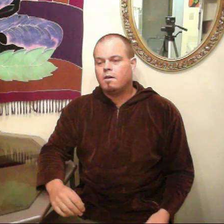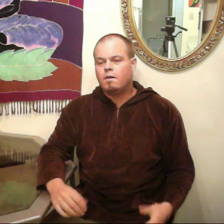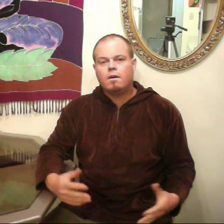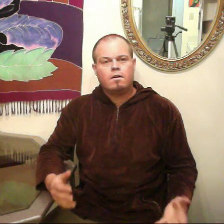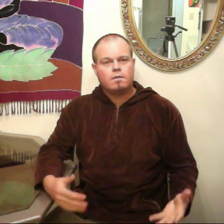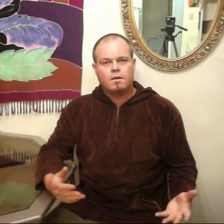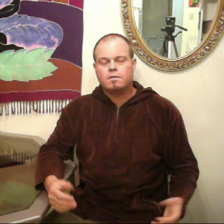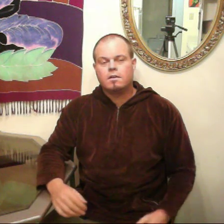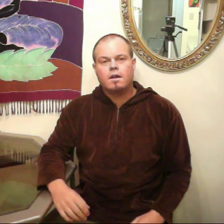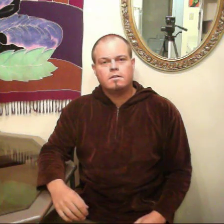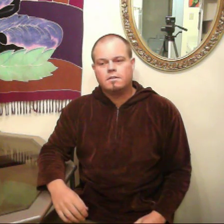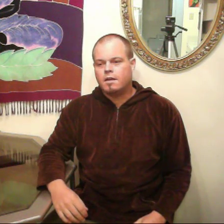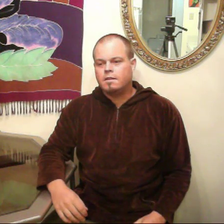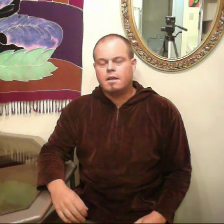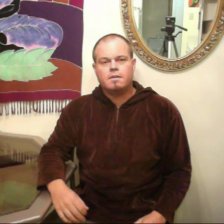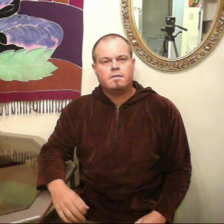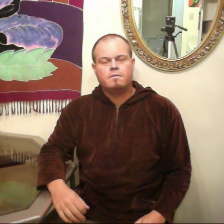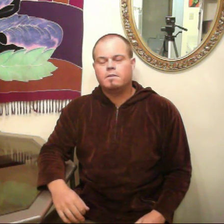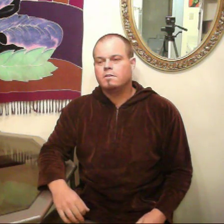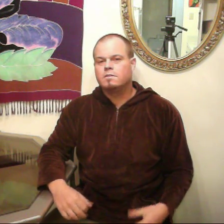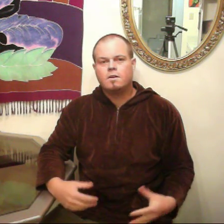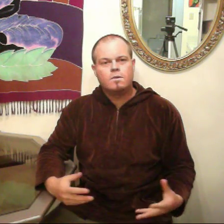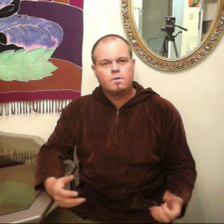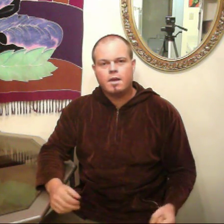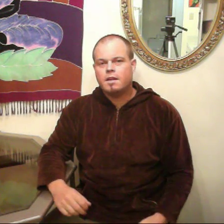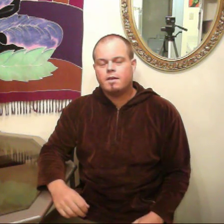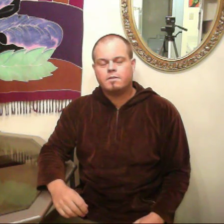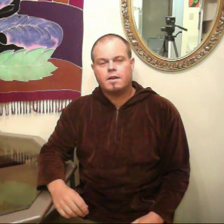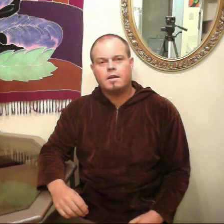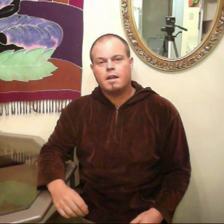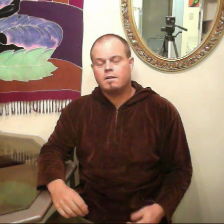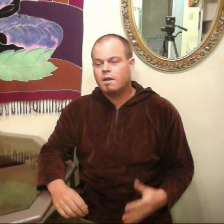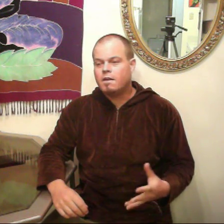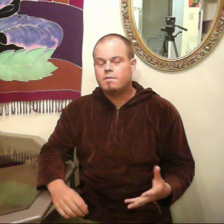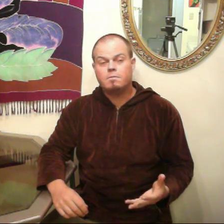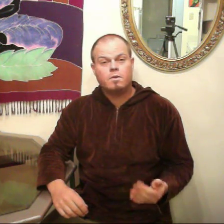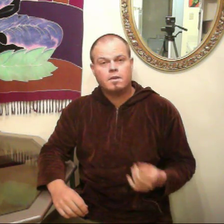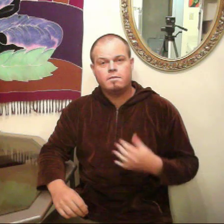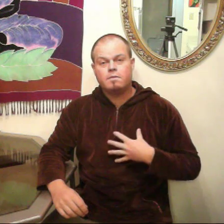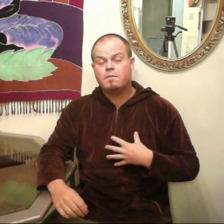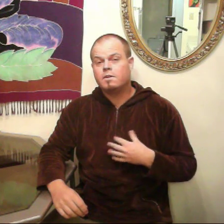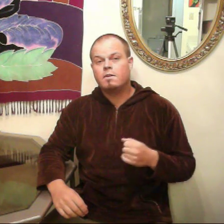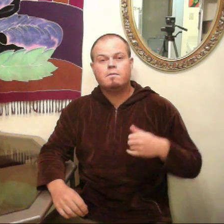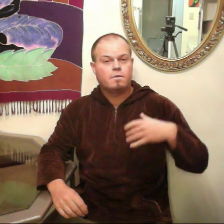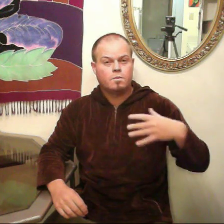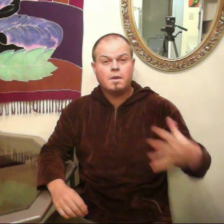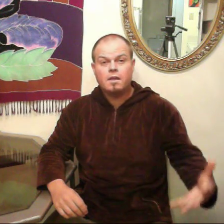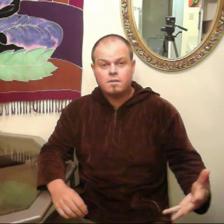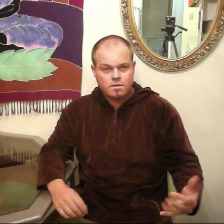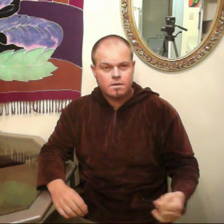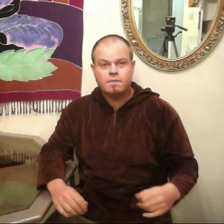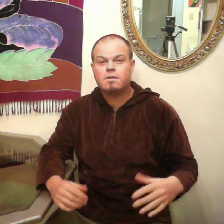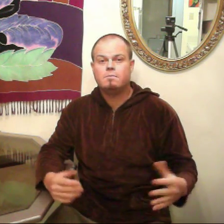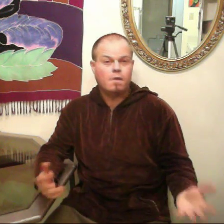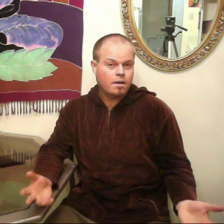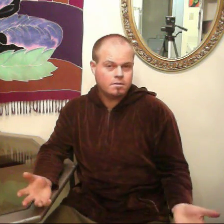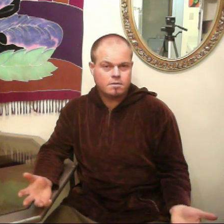all along the lines that they feel so great after and a lot of them will even feel great for weeks or even months.